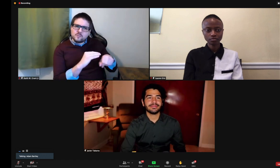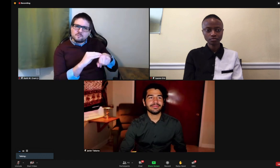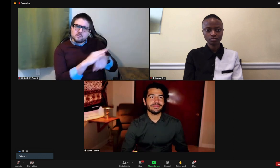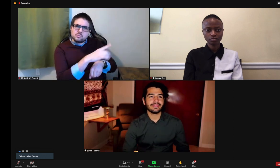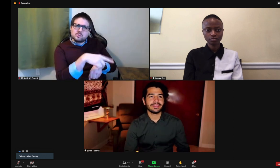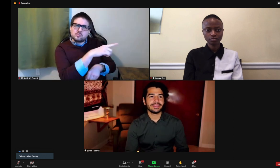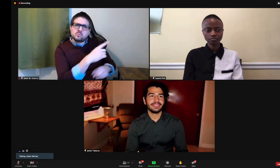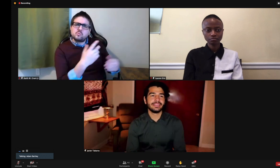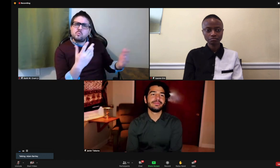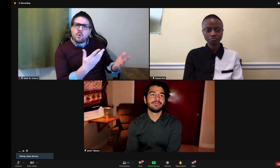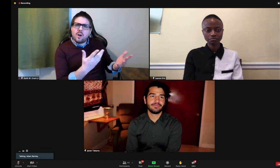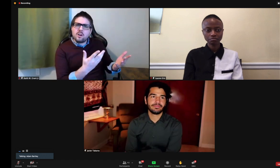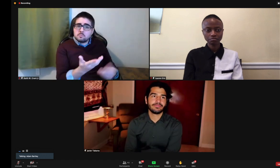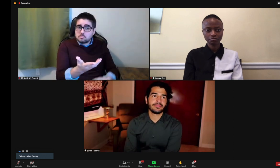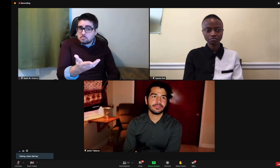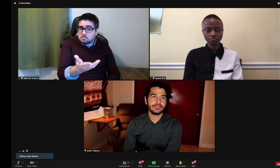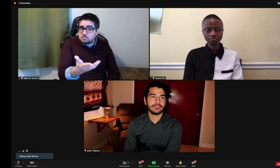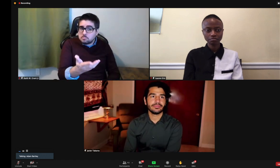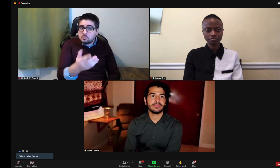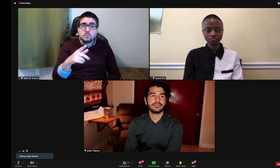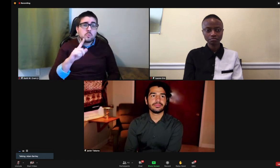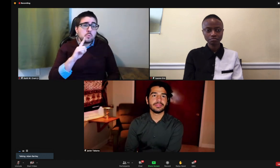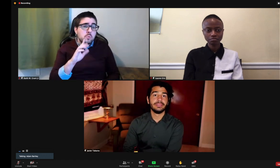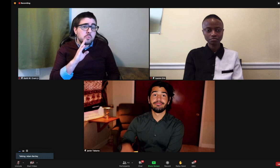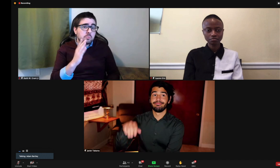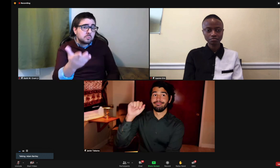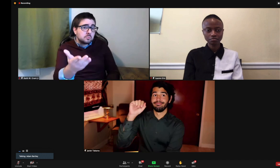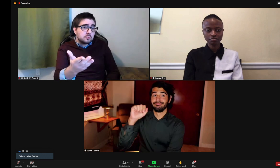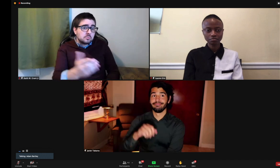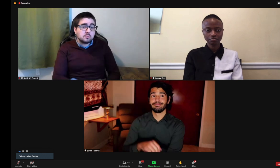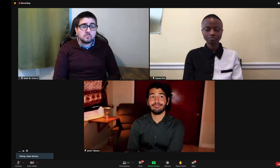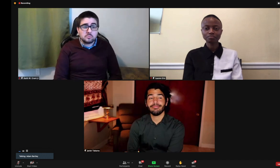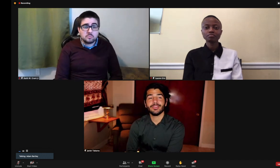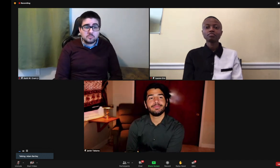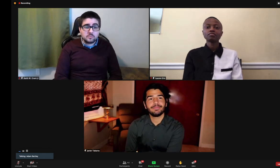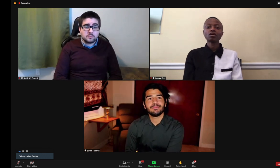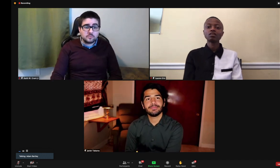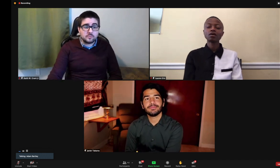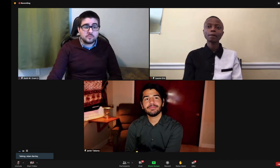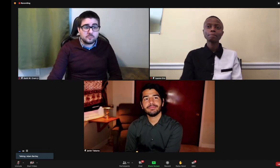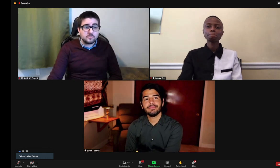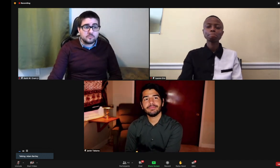a rich area. What advice would you give to new creators wanting to get into it?